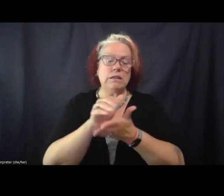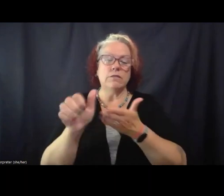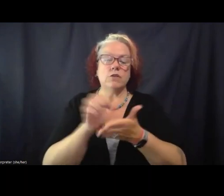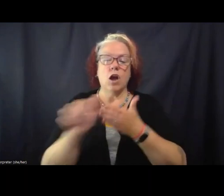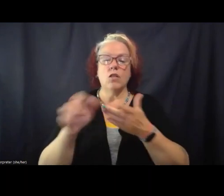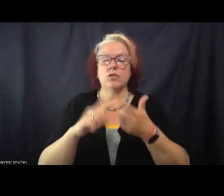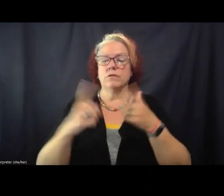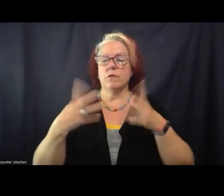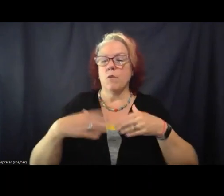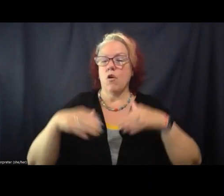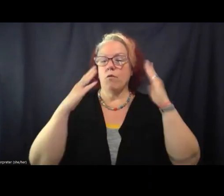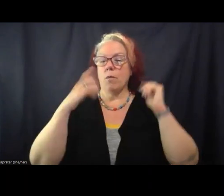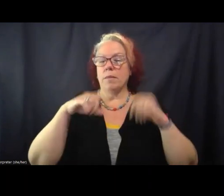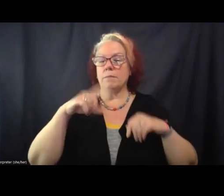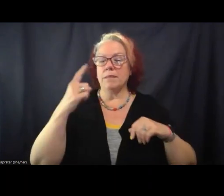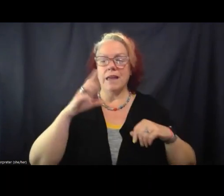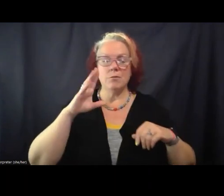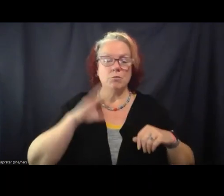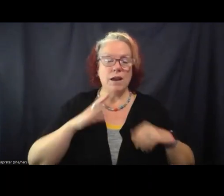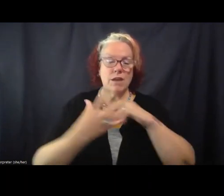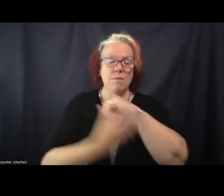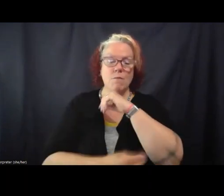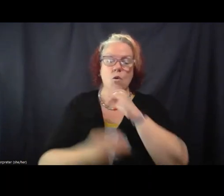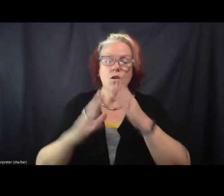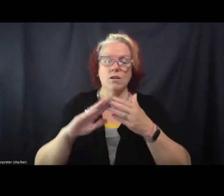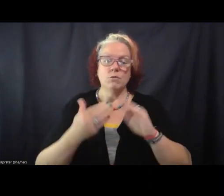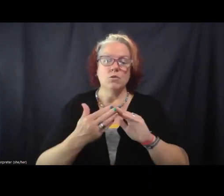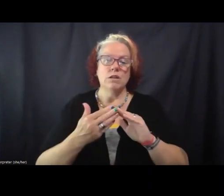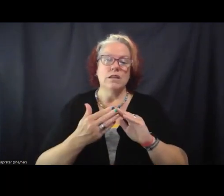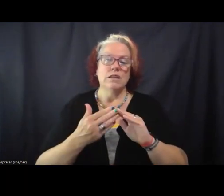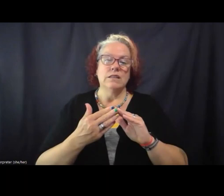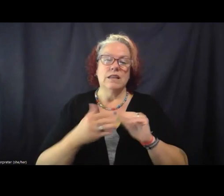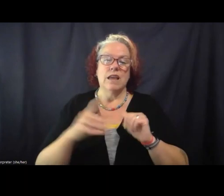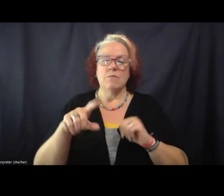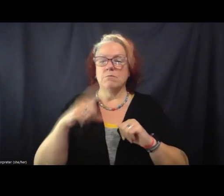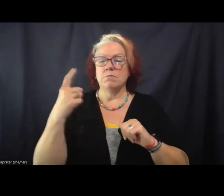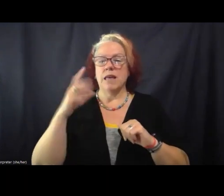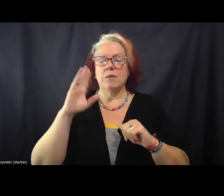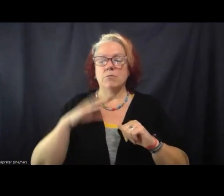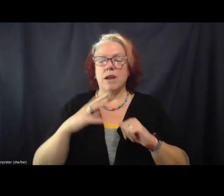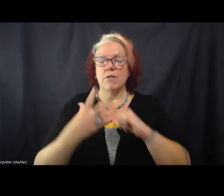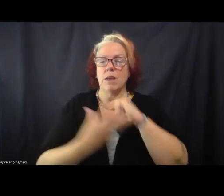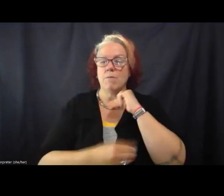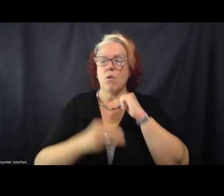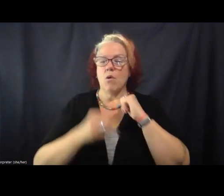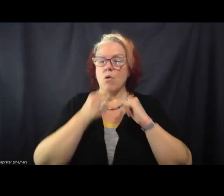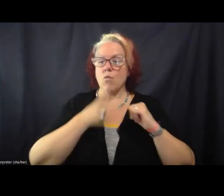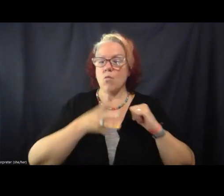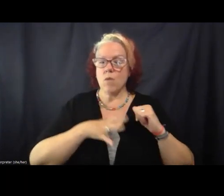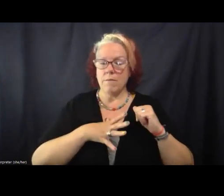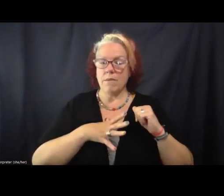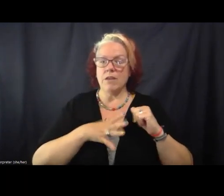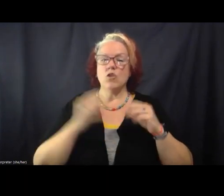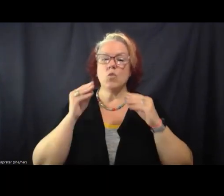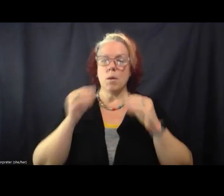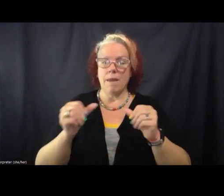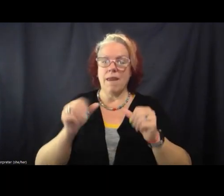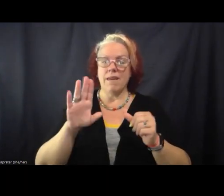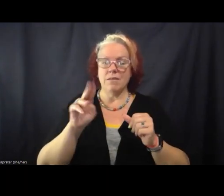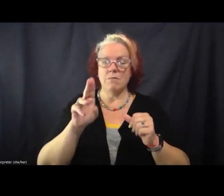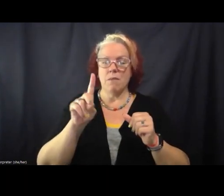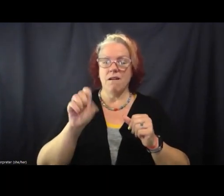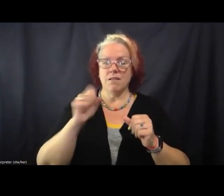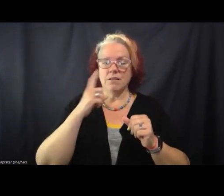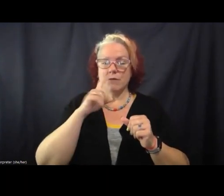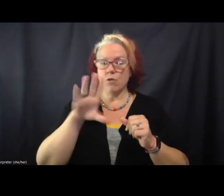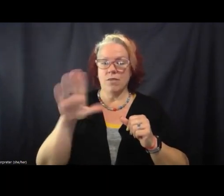black, brown, and poor communities, and specifically black, brown, and poor women who are paying the majority of these bonds for their loved ones.